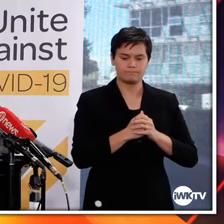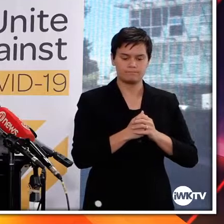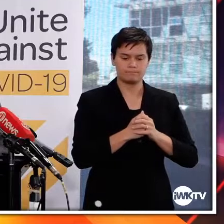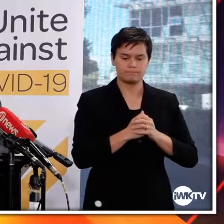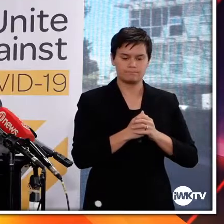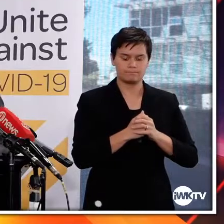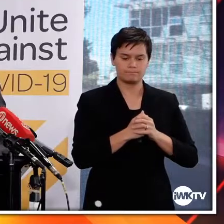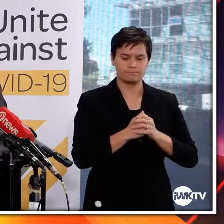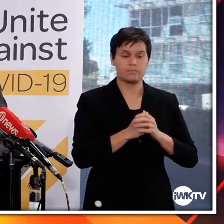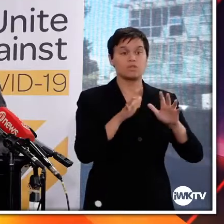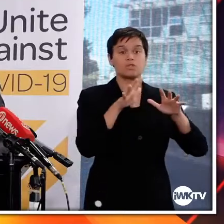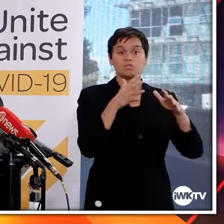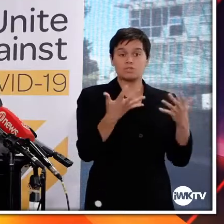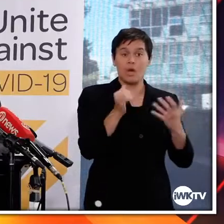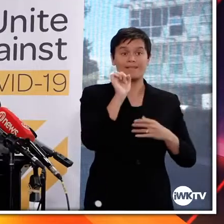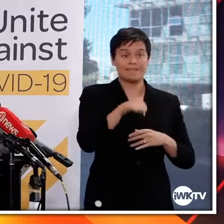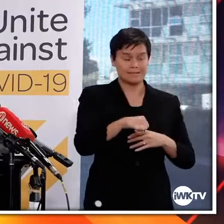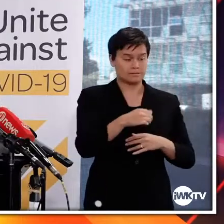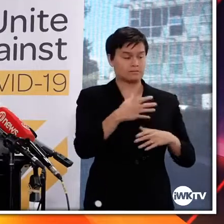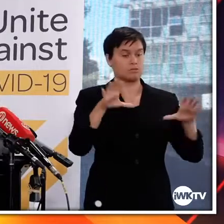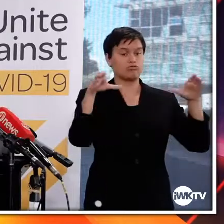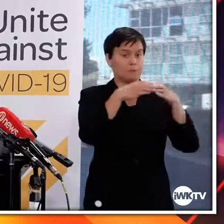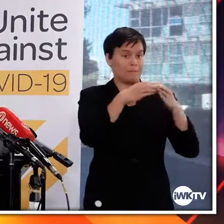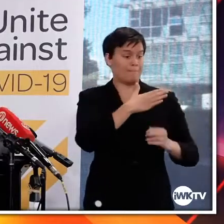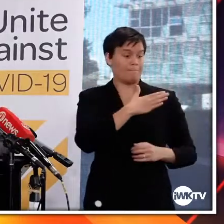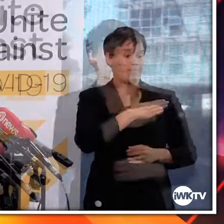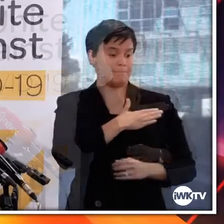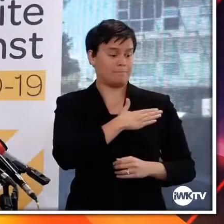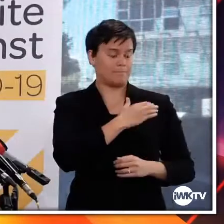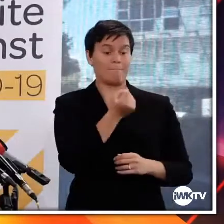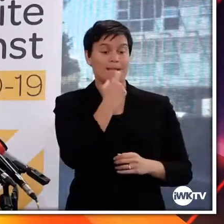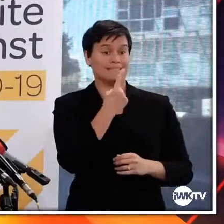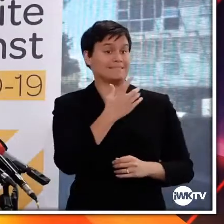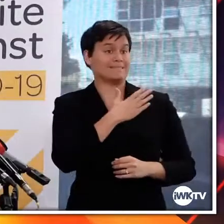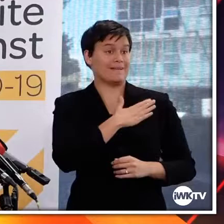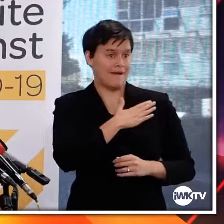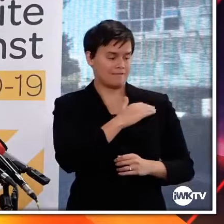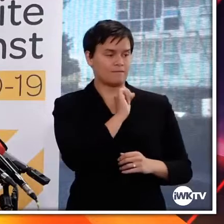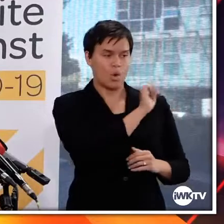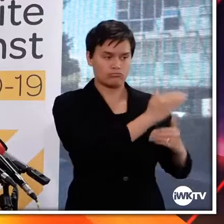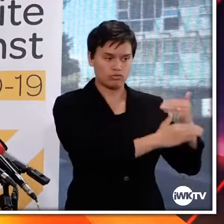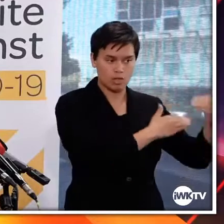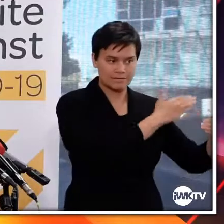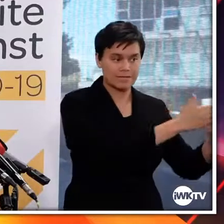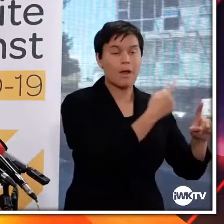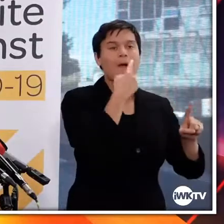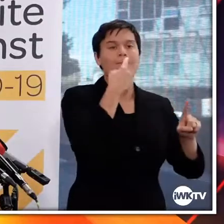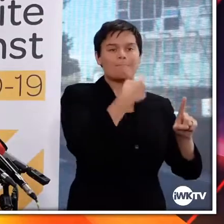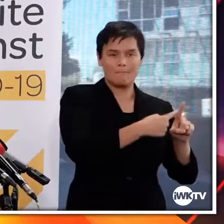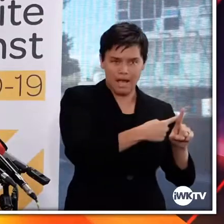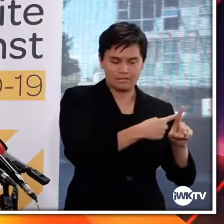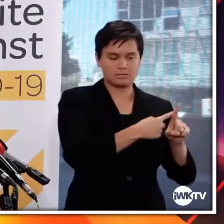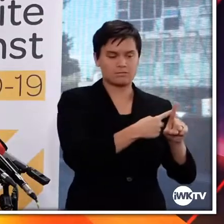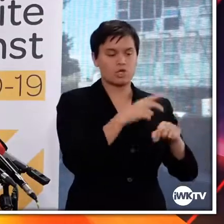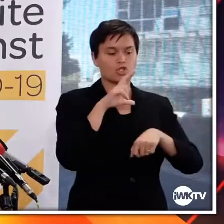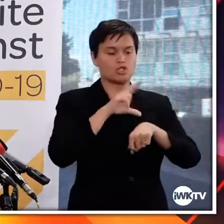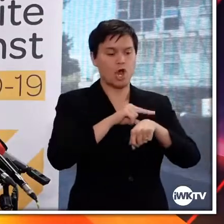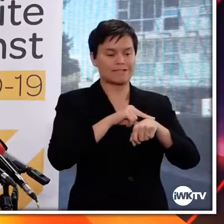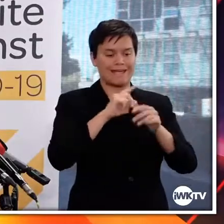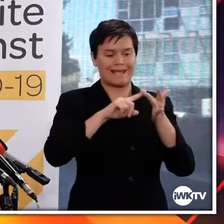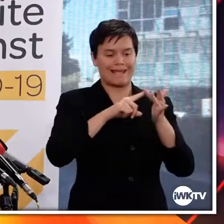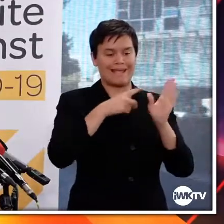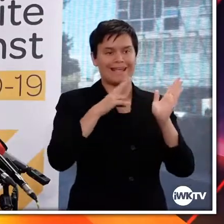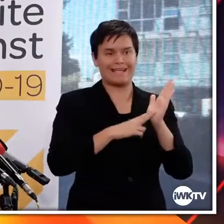Alongside the process that Medsafe has been doing, the Ministry of Health's Chief Science Advisor, Dr N. Towne, has assembled a technical